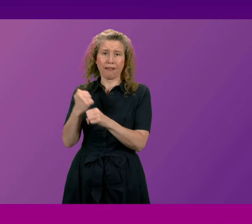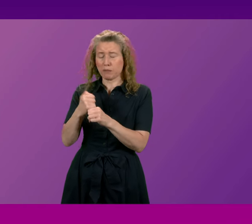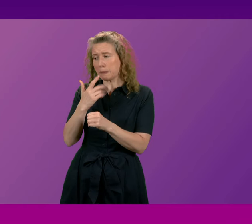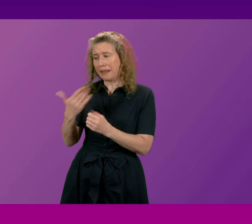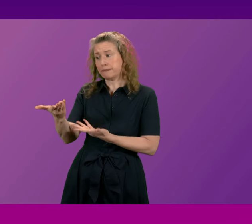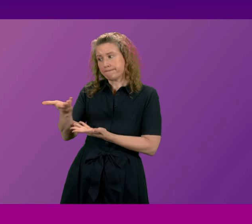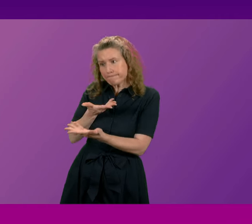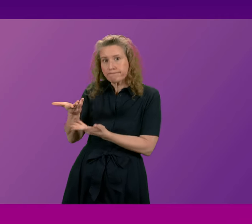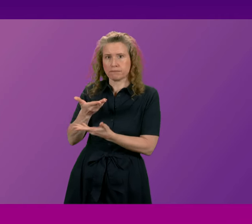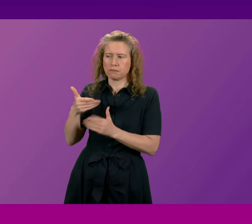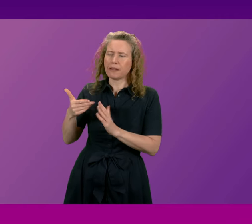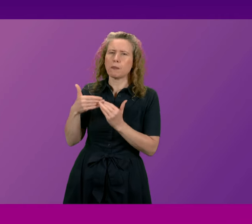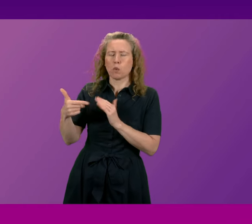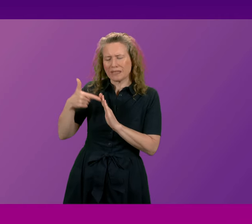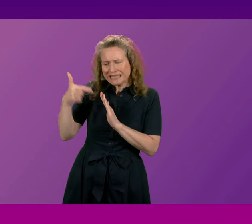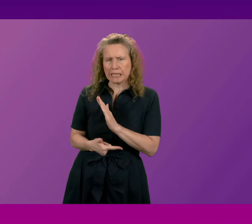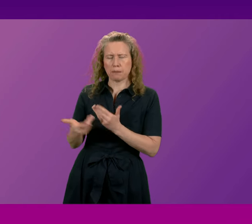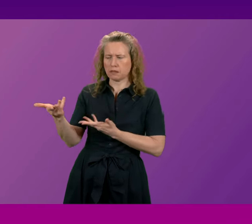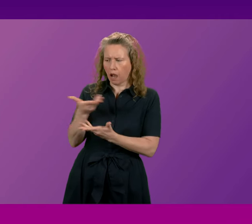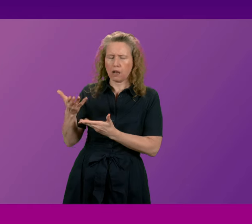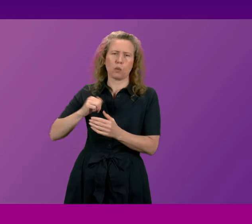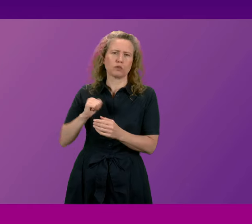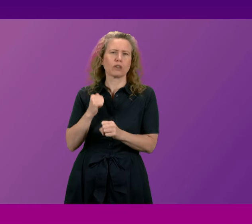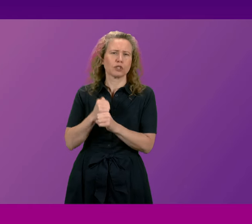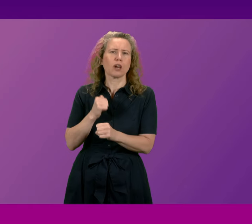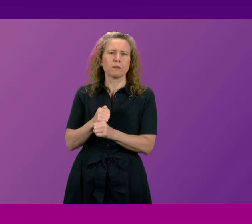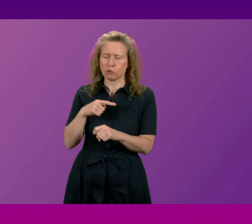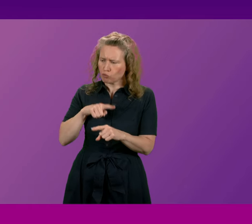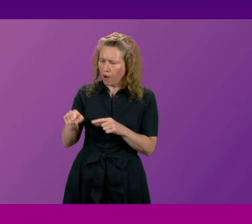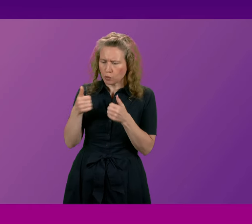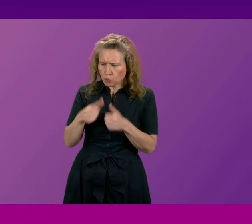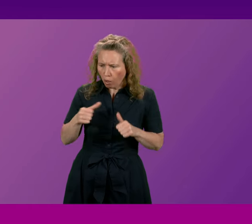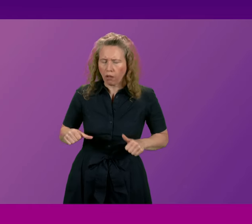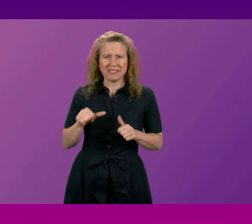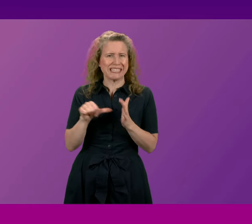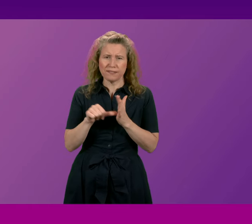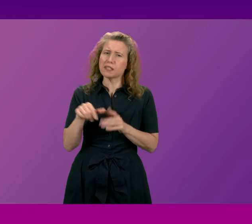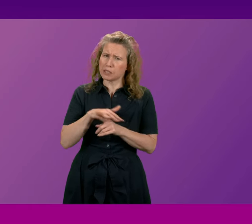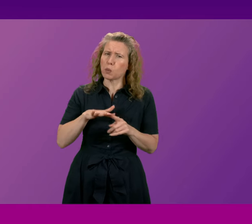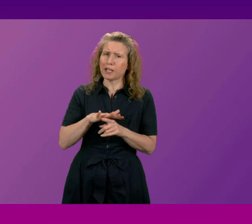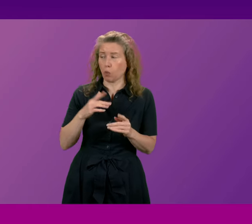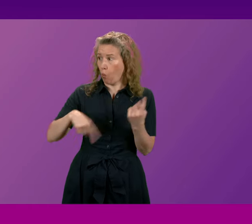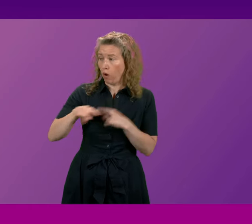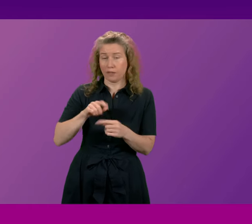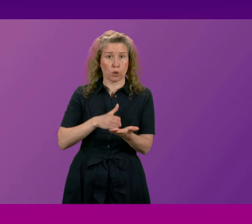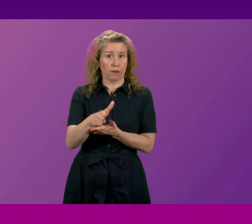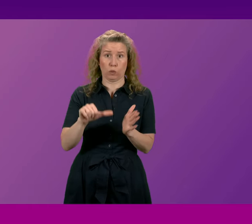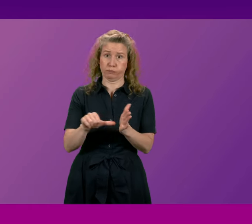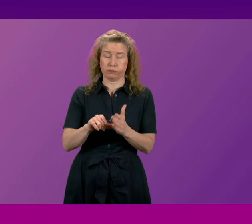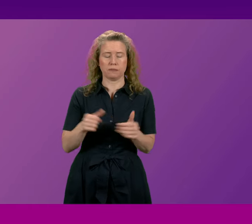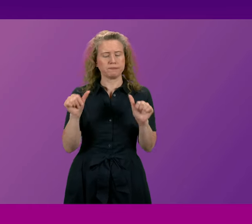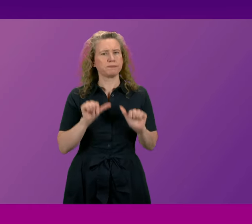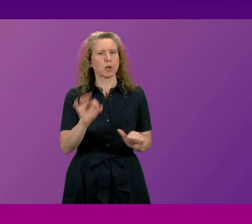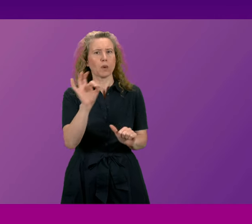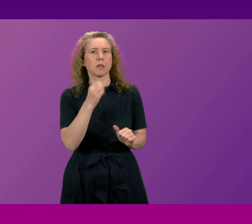engage in deeper dialogue with the Scottish Government as we try to resolve the very difficult circumstances that we all face question